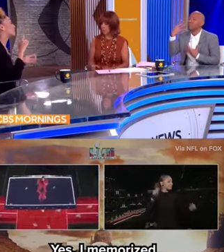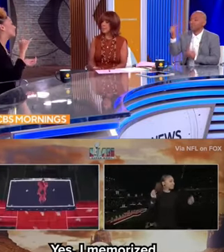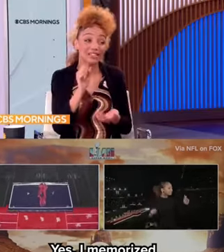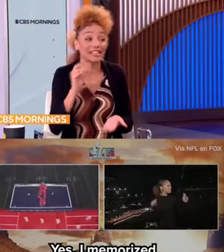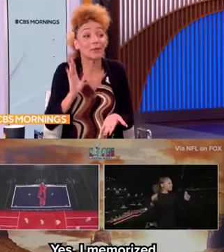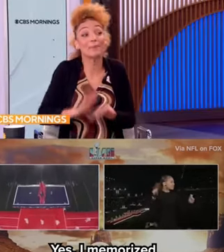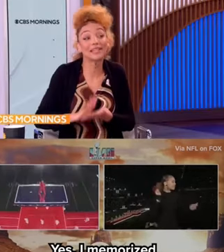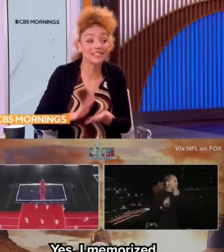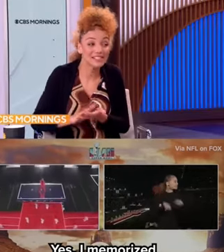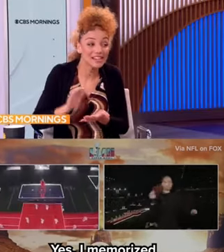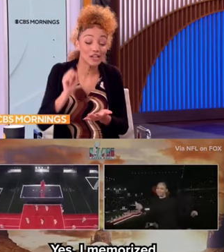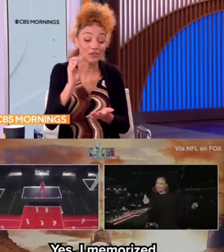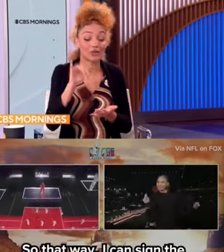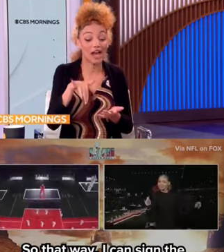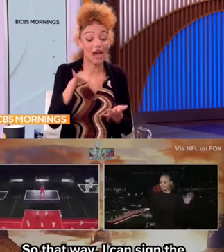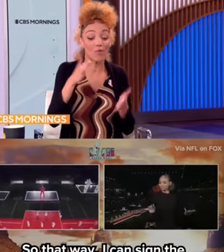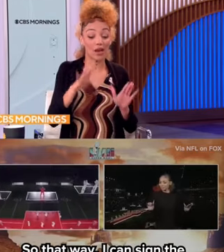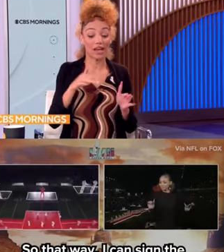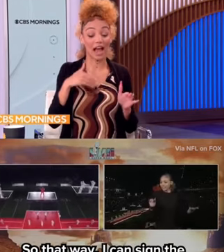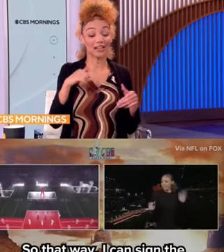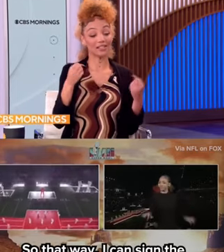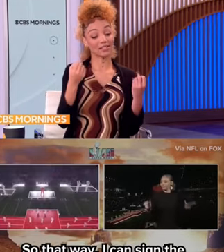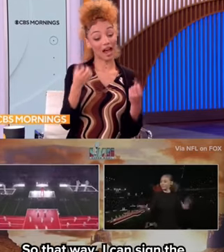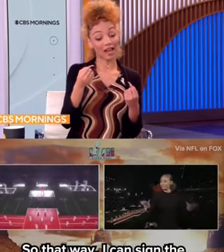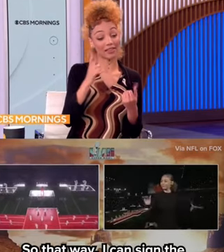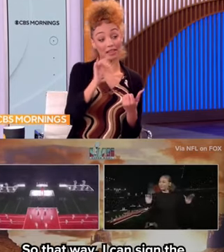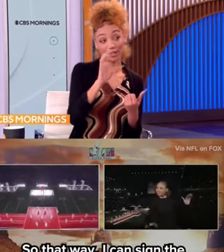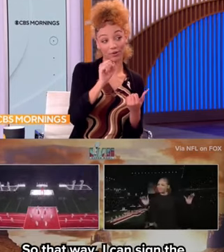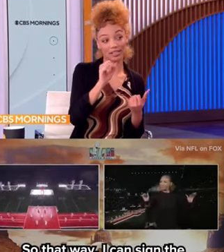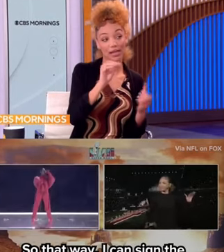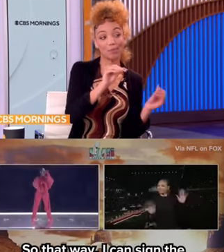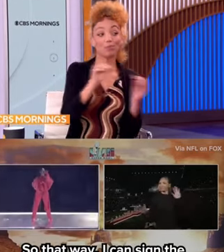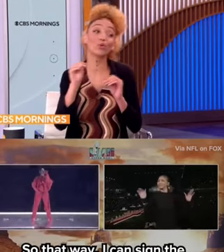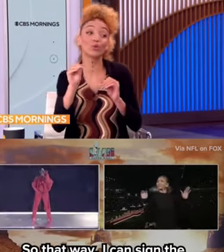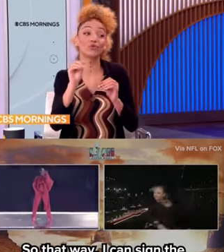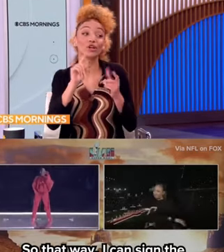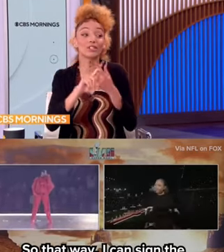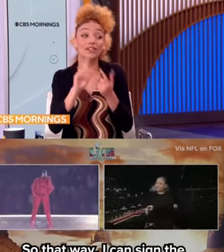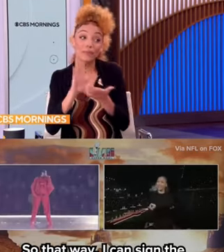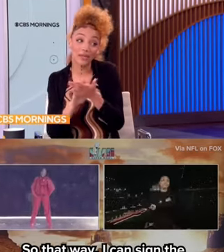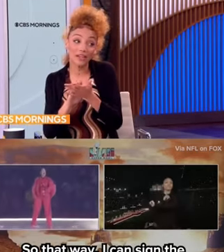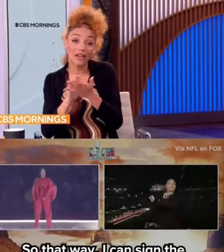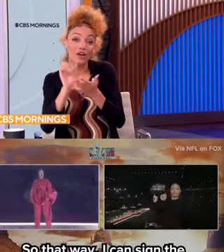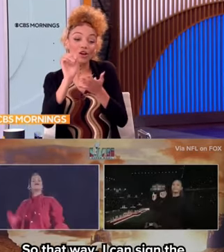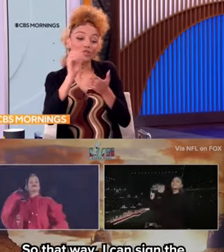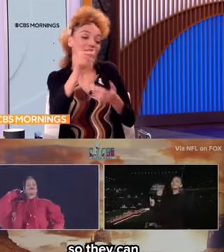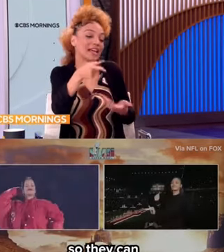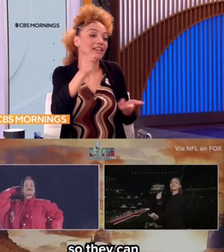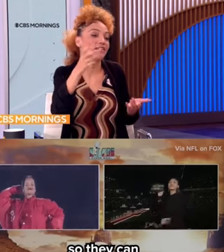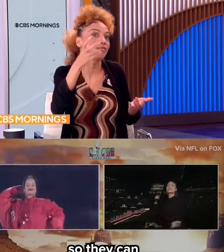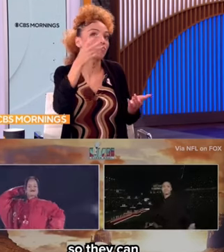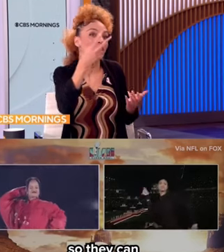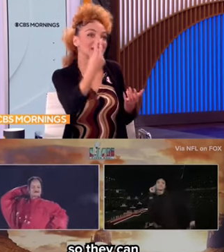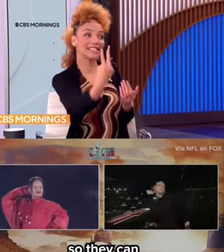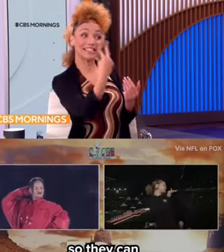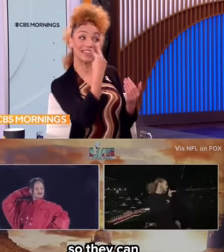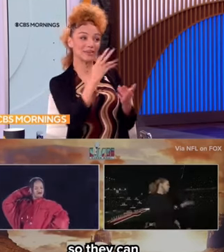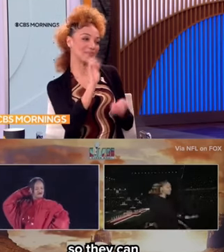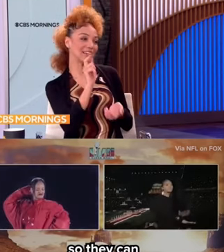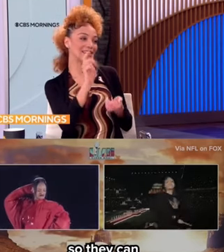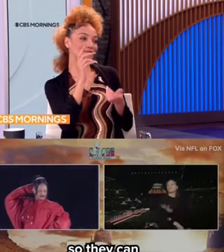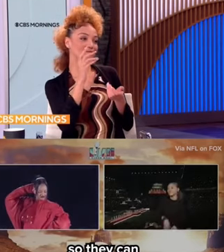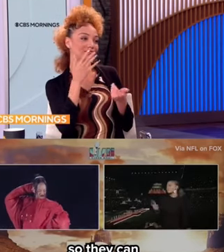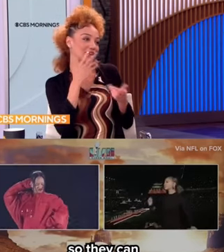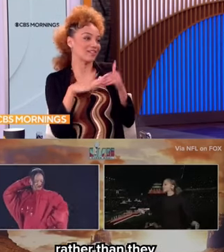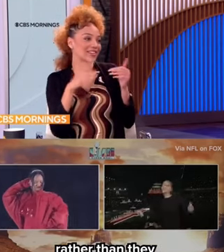the lyrics and the beats. So that way I can sign the lyrics and move to the beat, so they can see